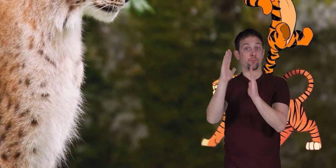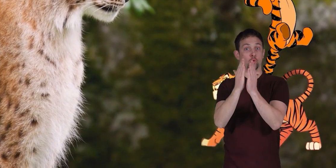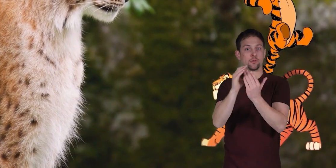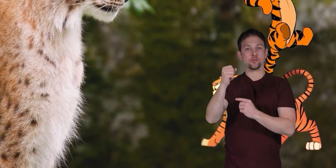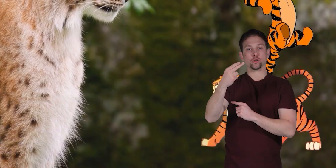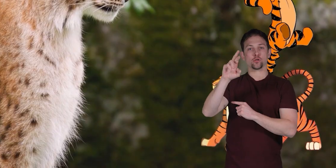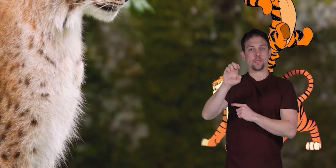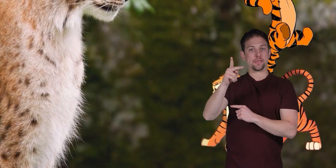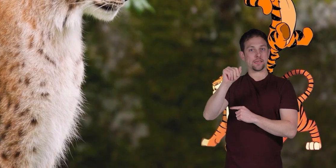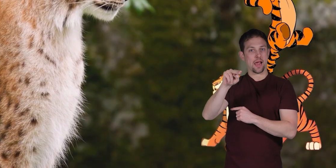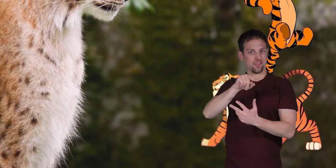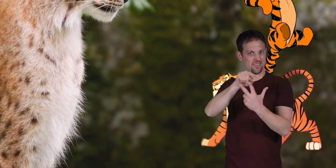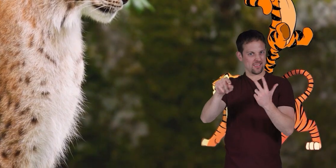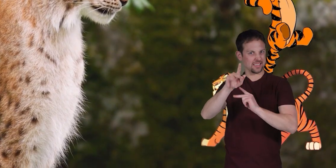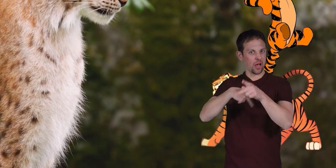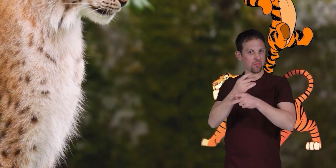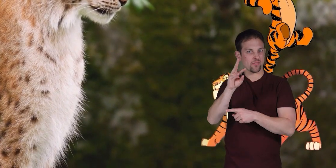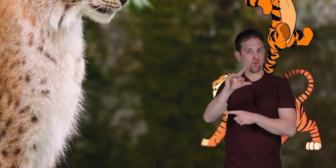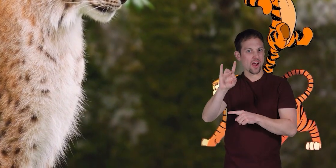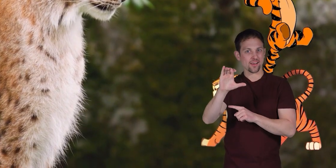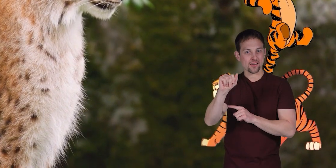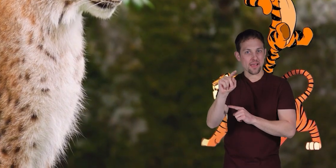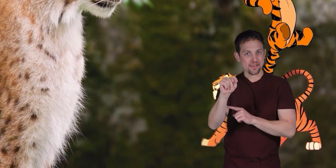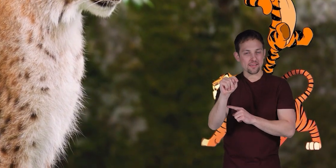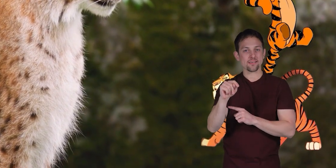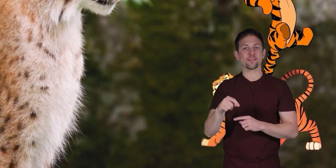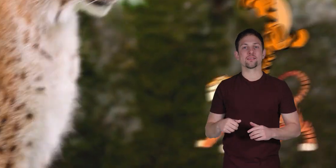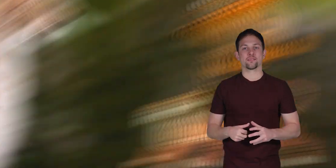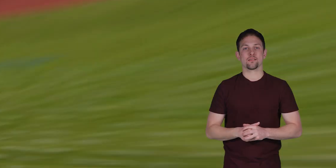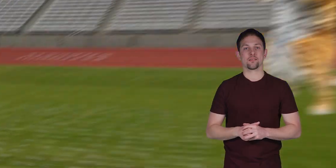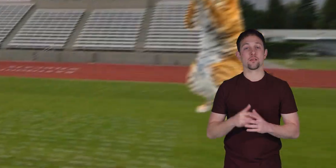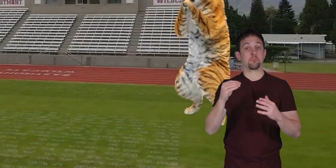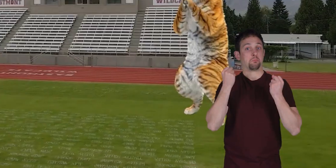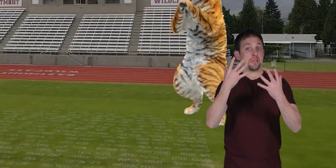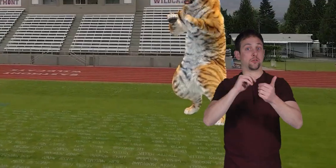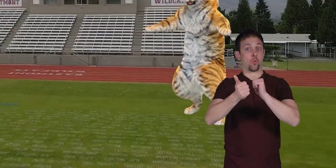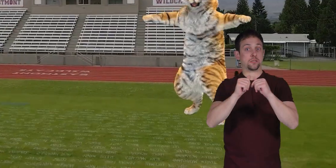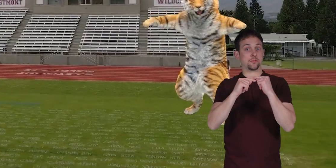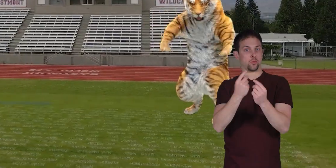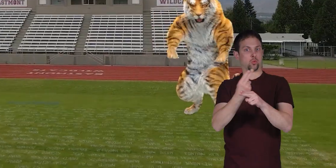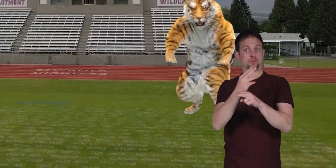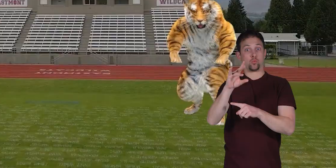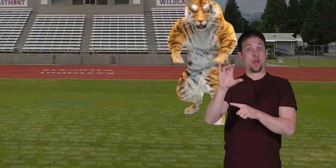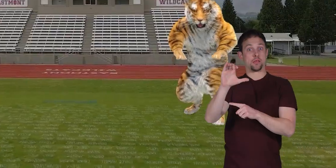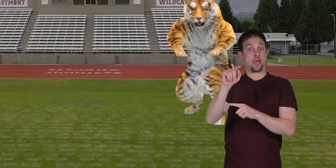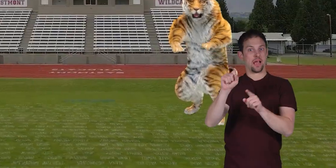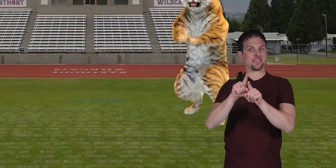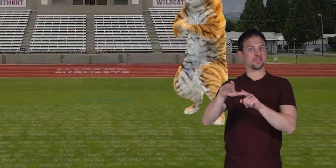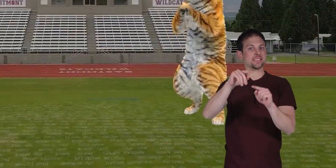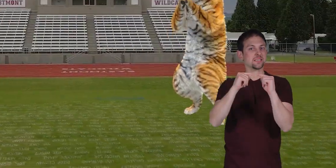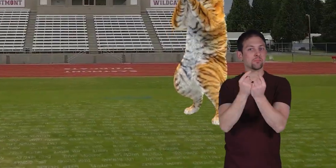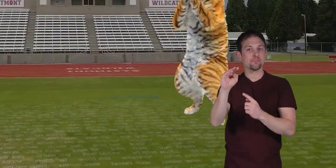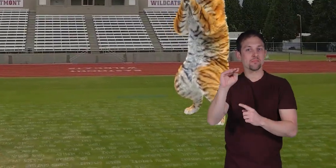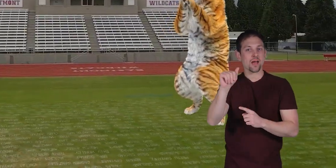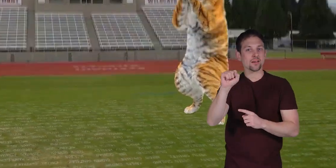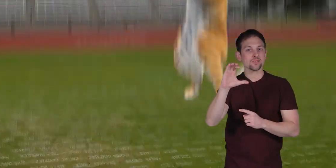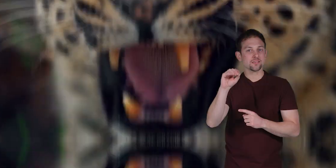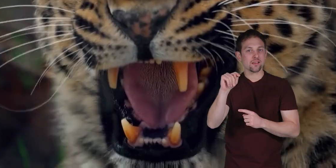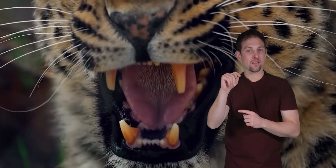from the Jungle Book? They are all a type of wildcat. And many sports teams use wildcats as the team mascot. And